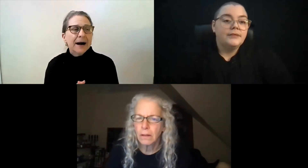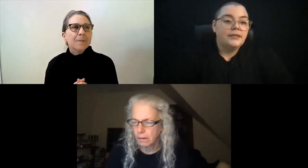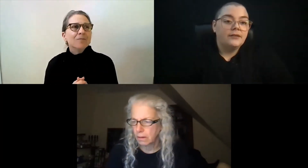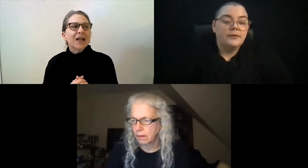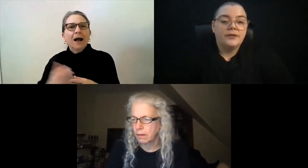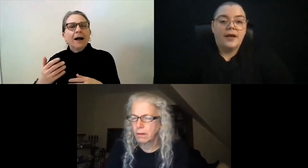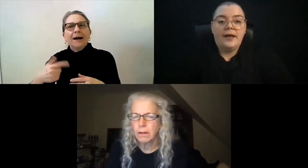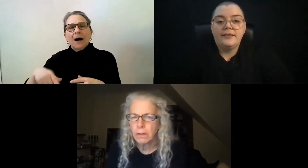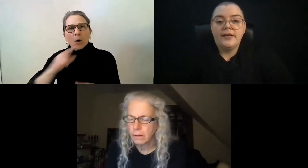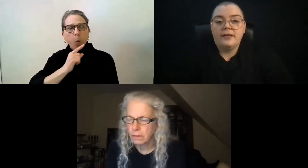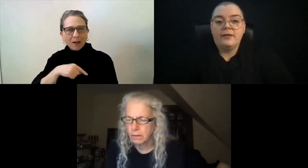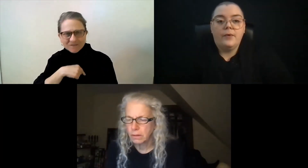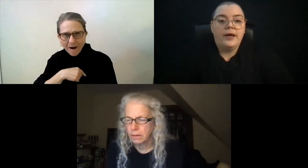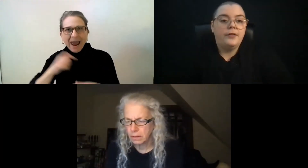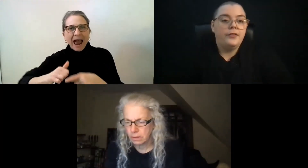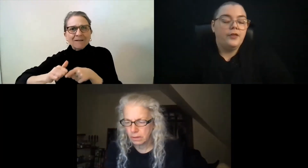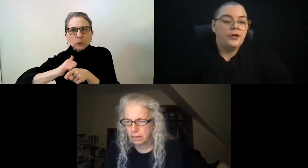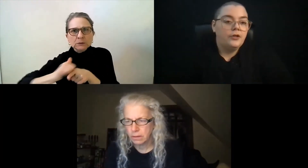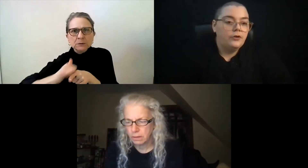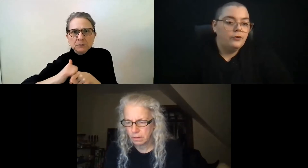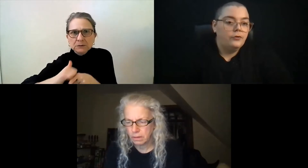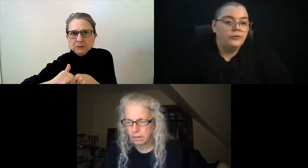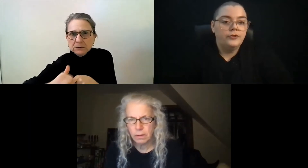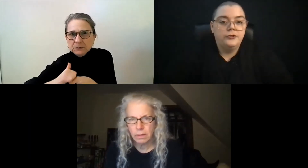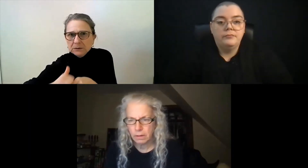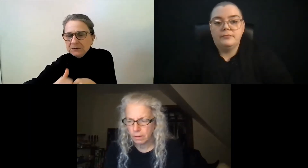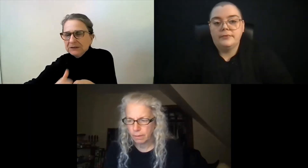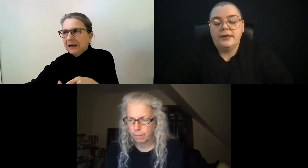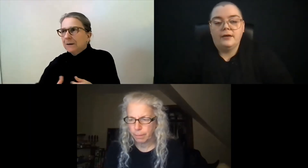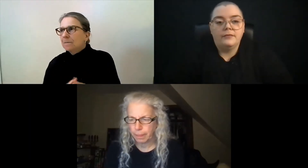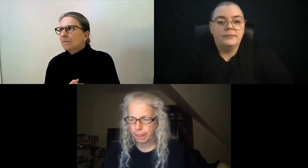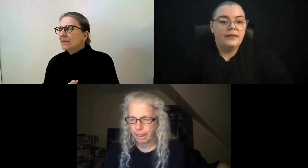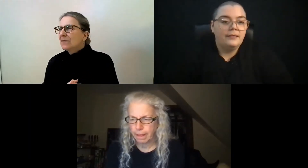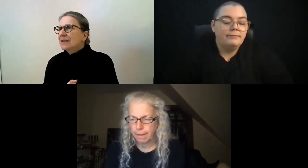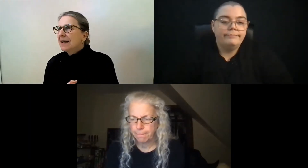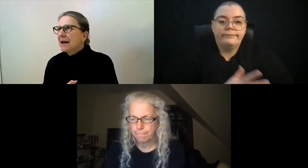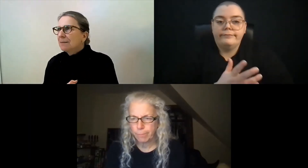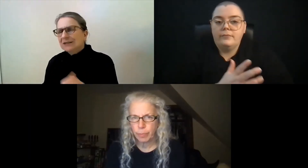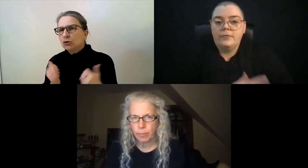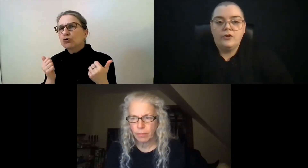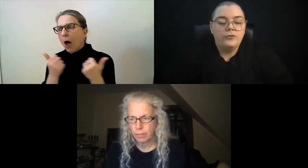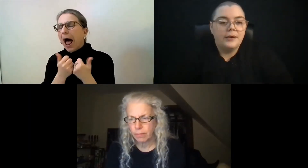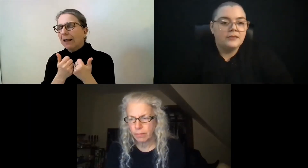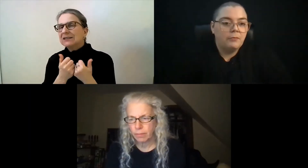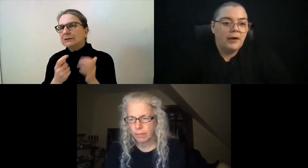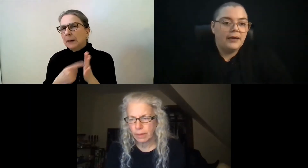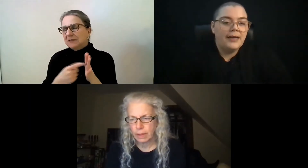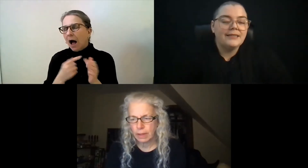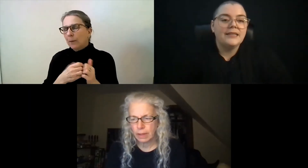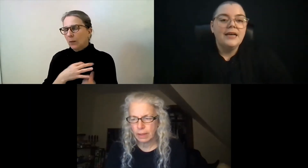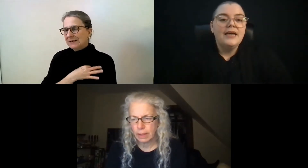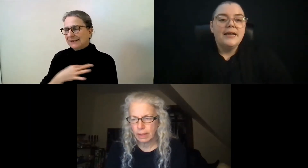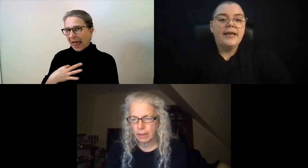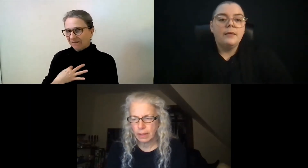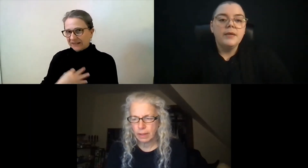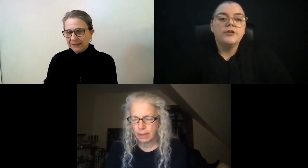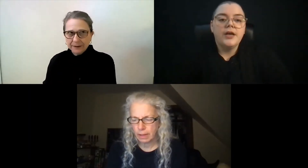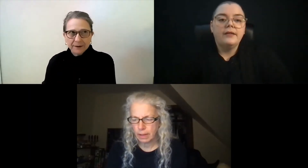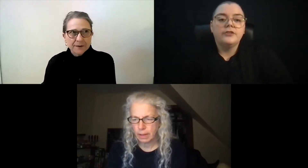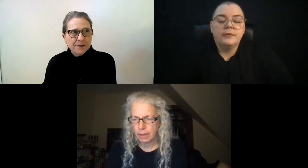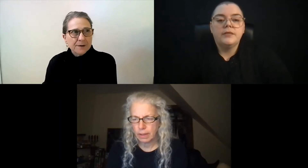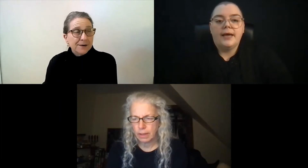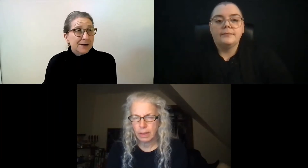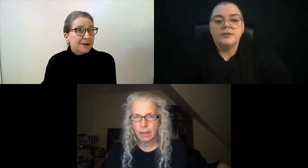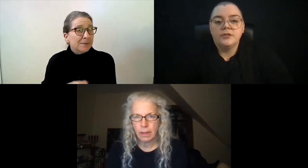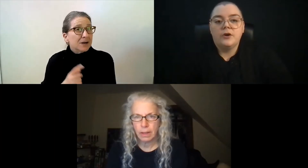You know, we're not dealing with a huge, you know, huge amounts of money. It's, it can be a